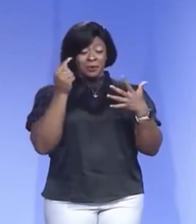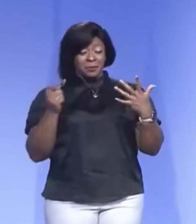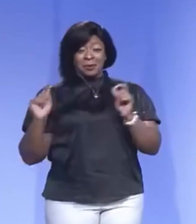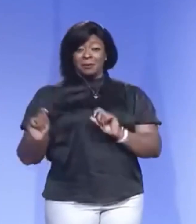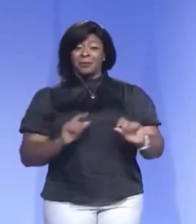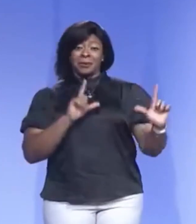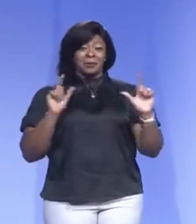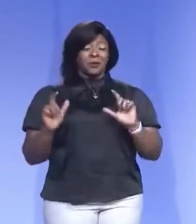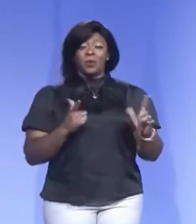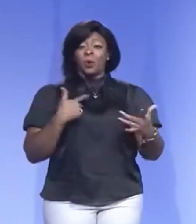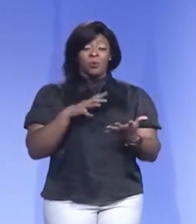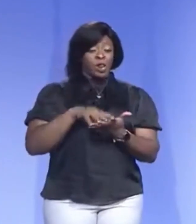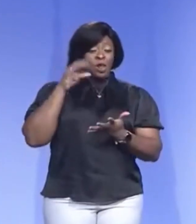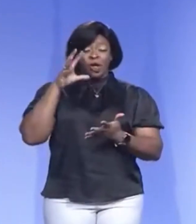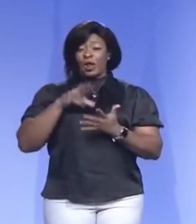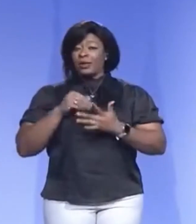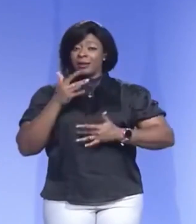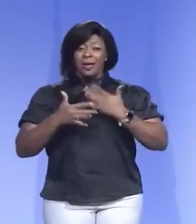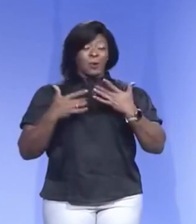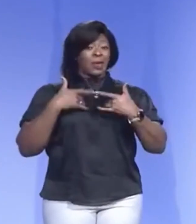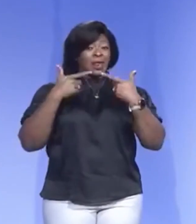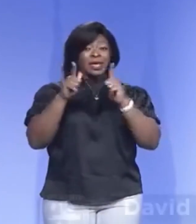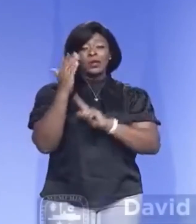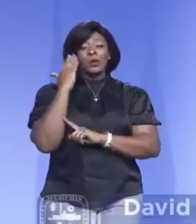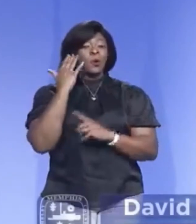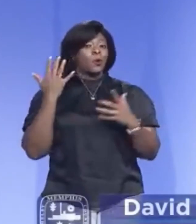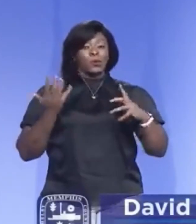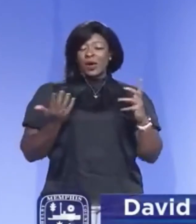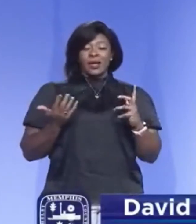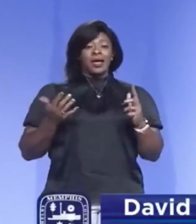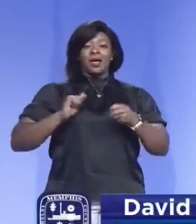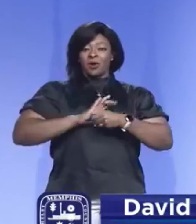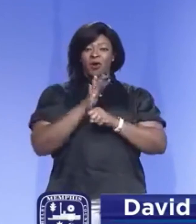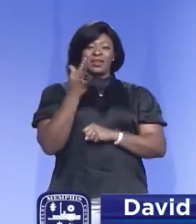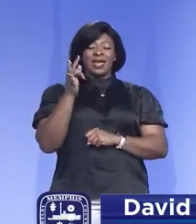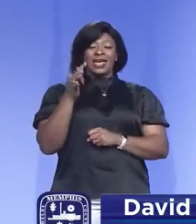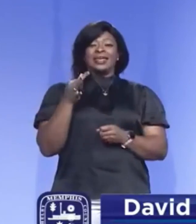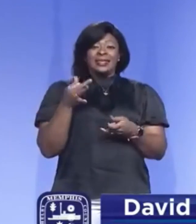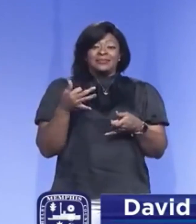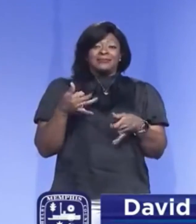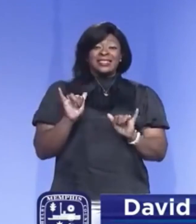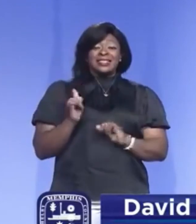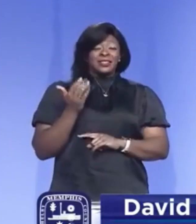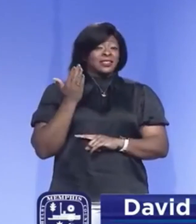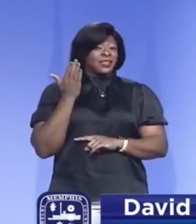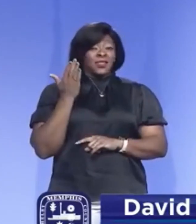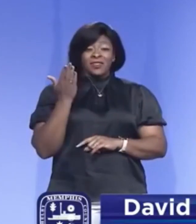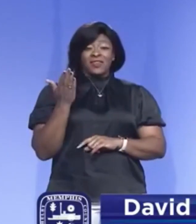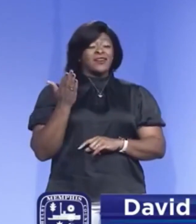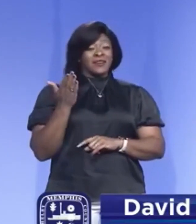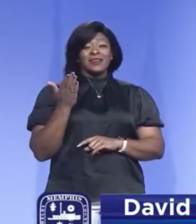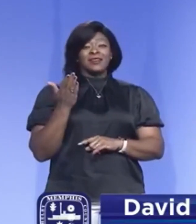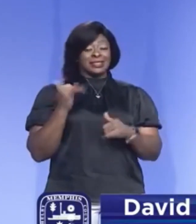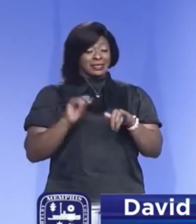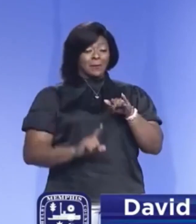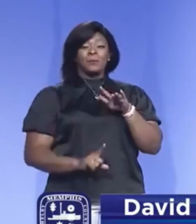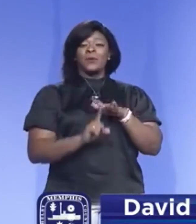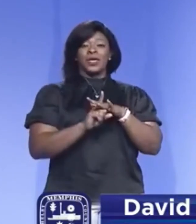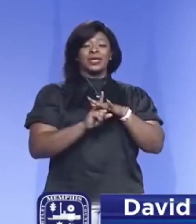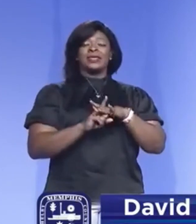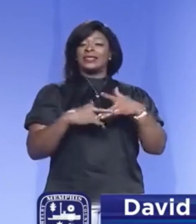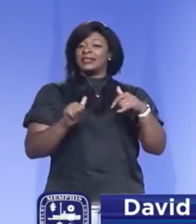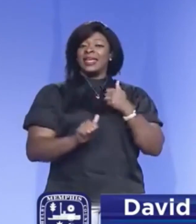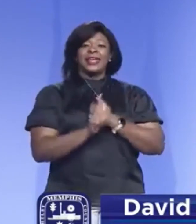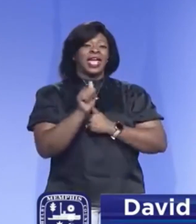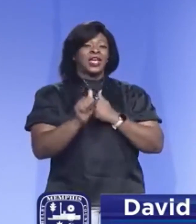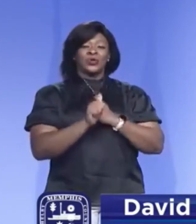learning or what we're pointing out is that coveted 19 disease is still very much a present danger to the